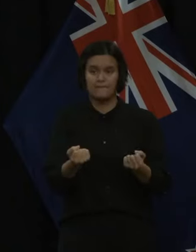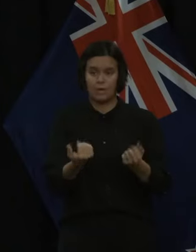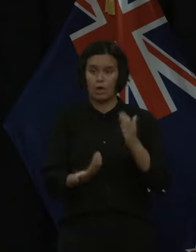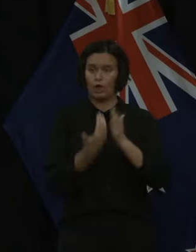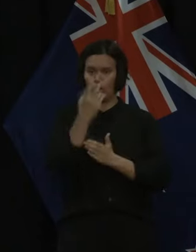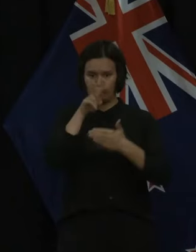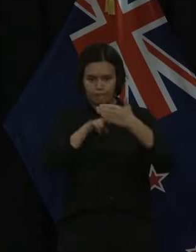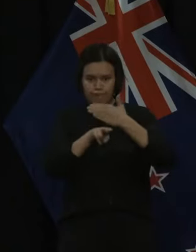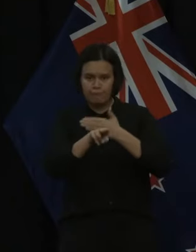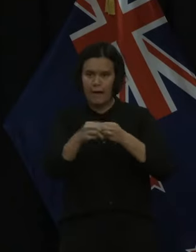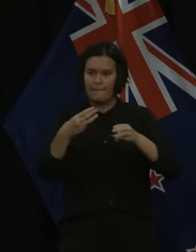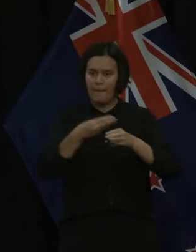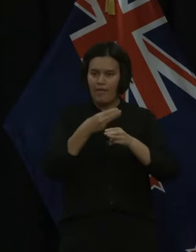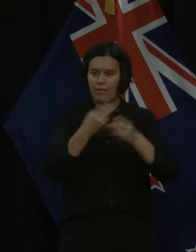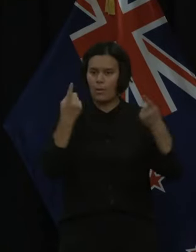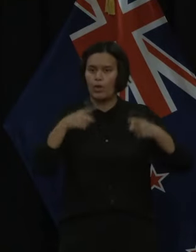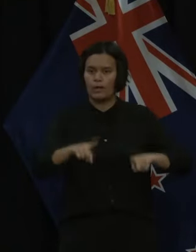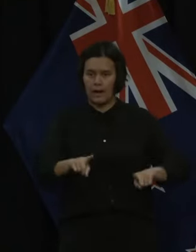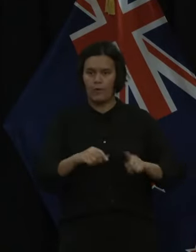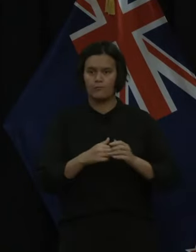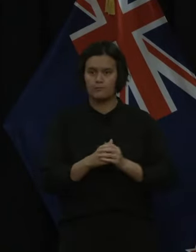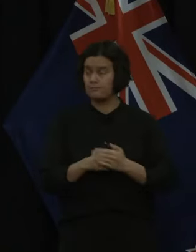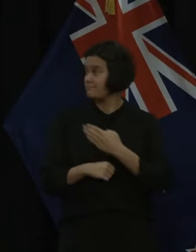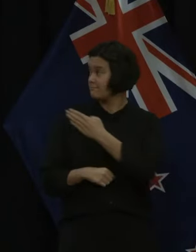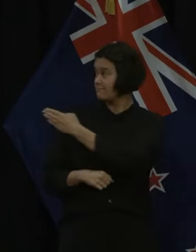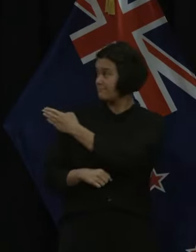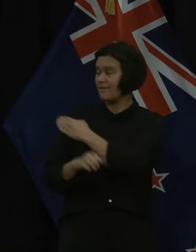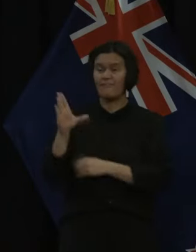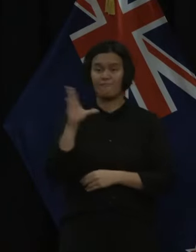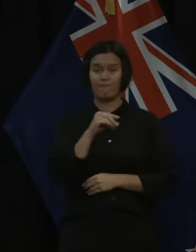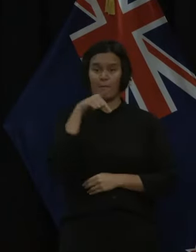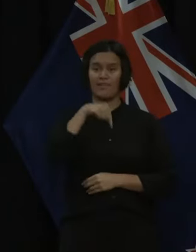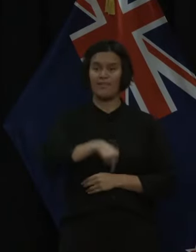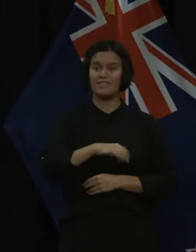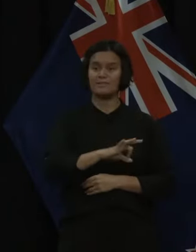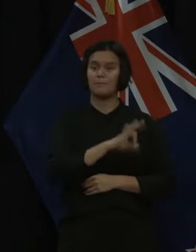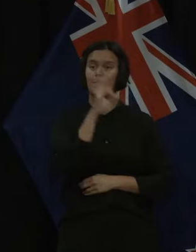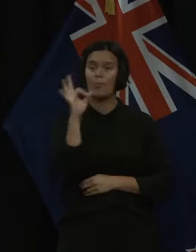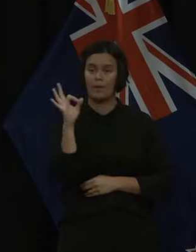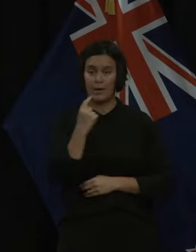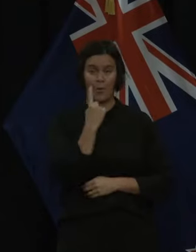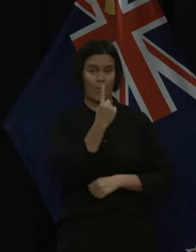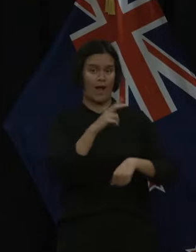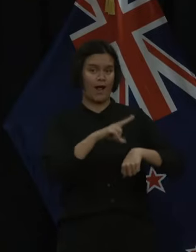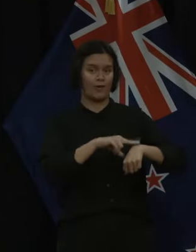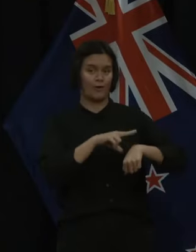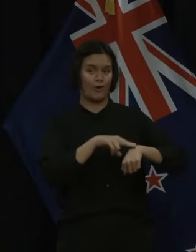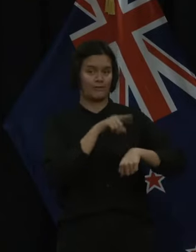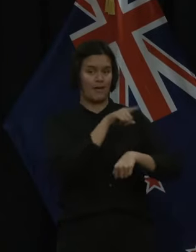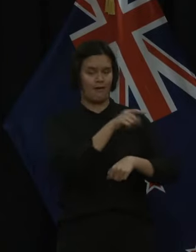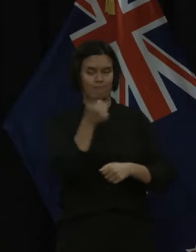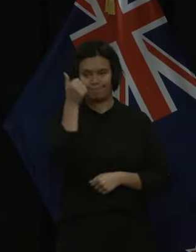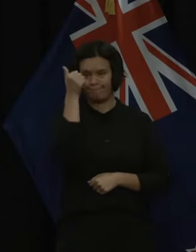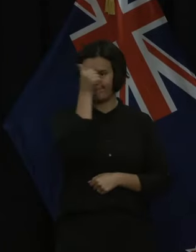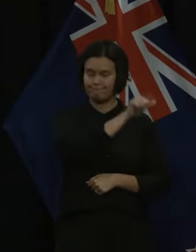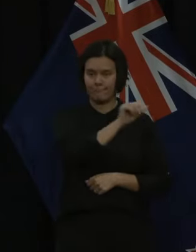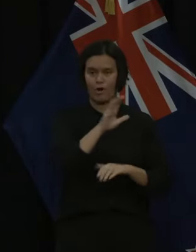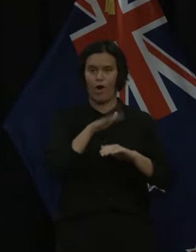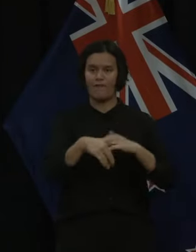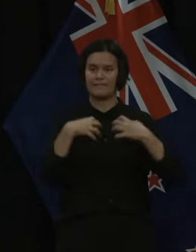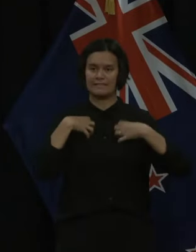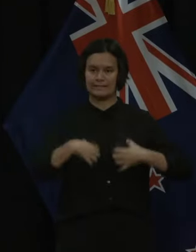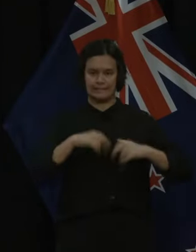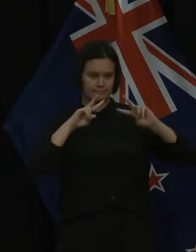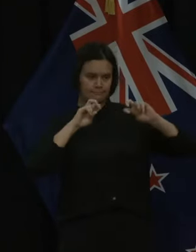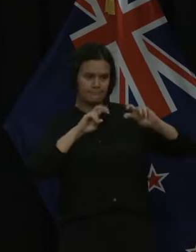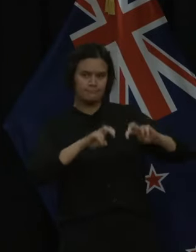And this is just from this morning, actually, from Dr Gary Jackson, who's one of our very good health epidemiologists, public